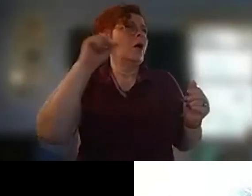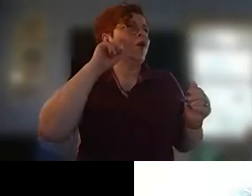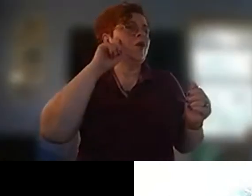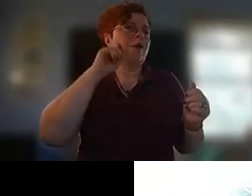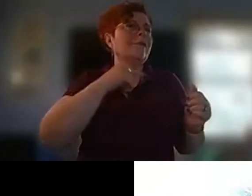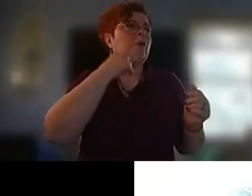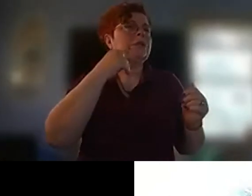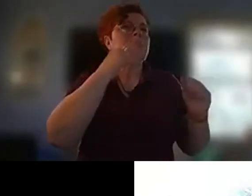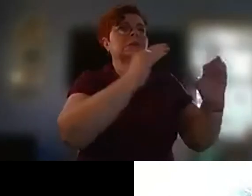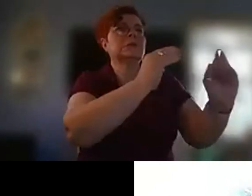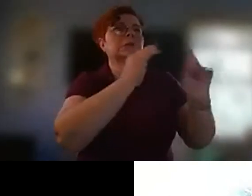in the dried mud